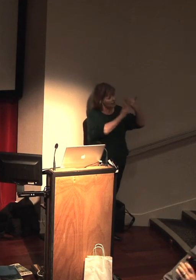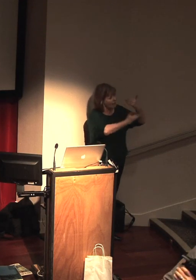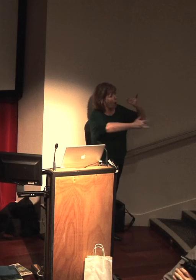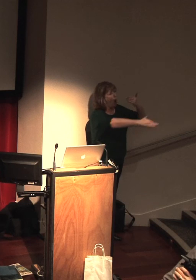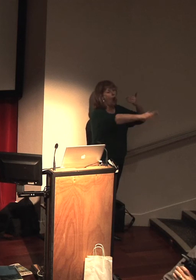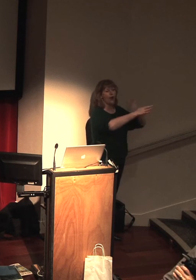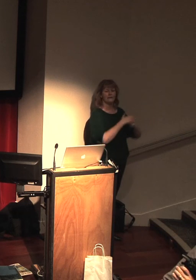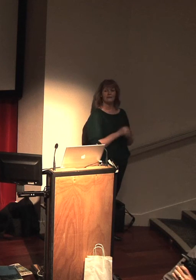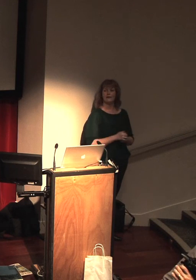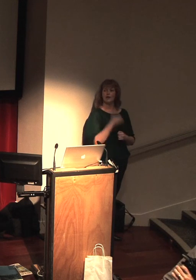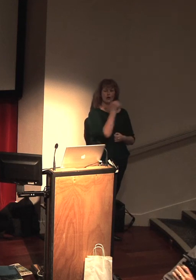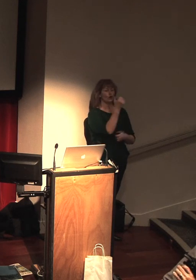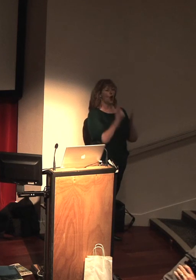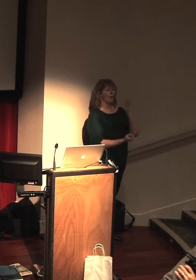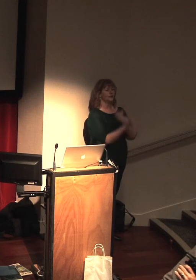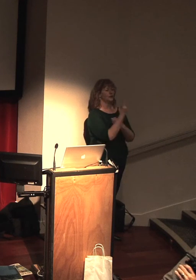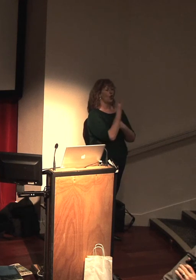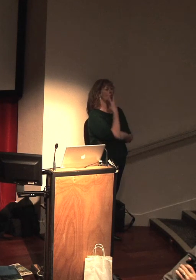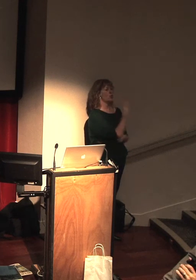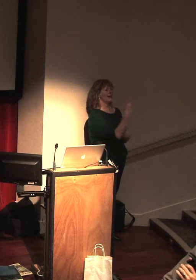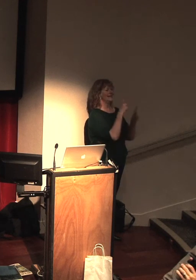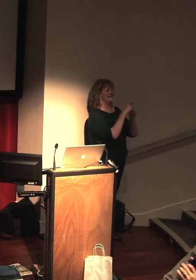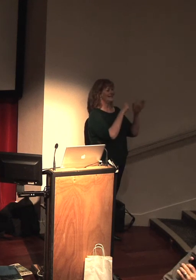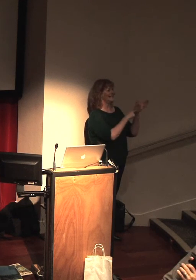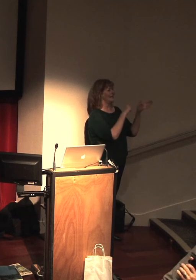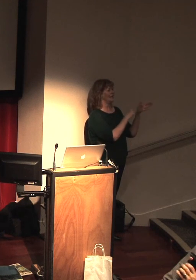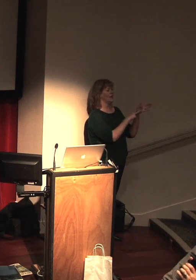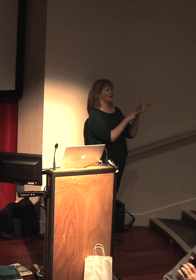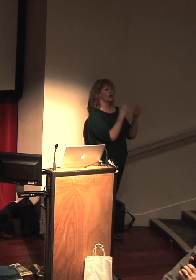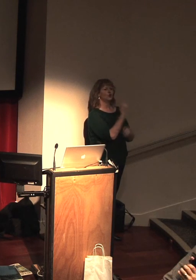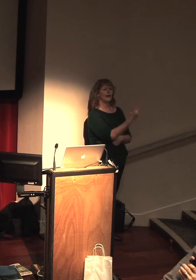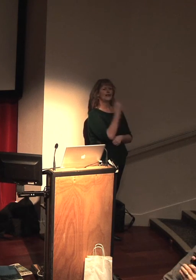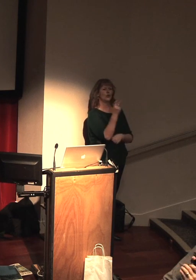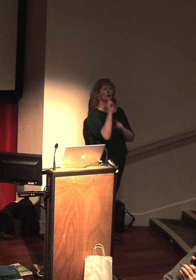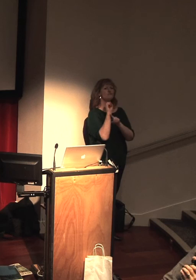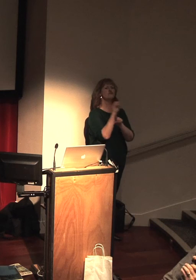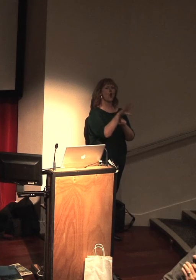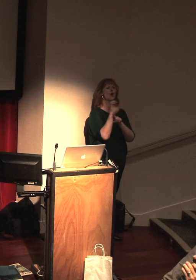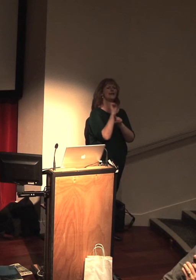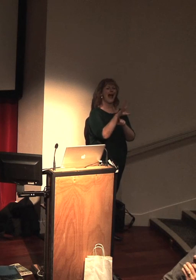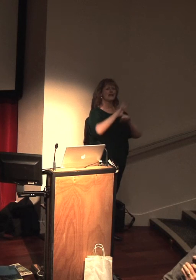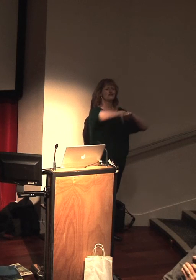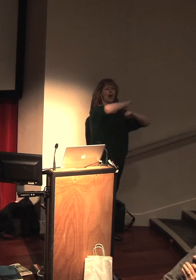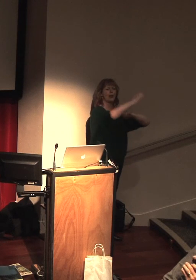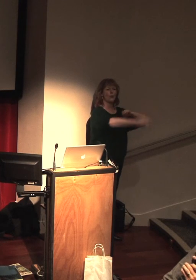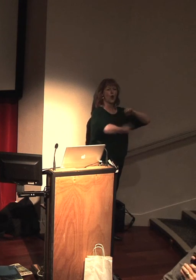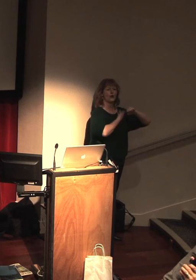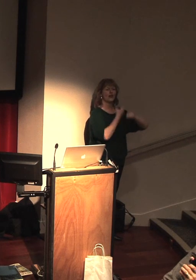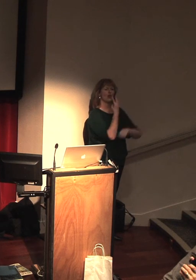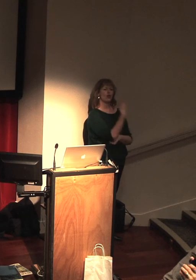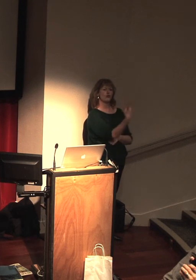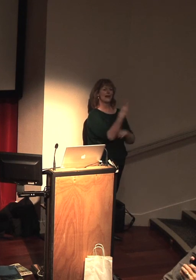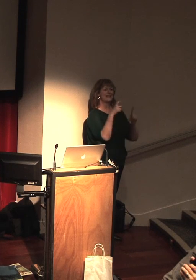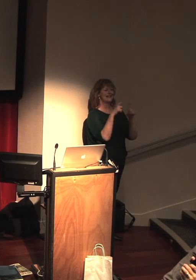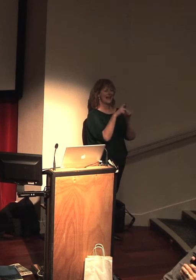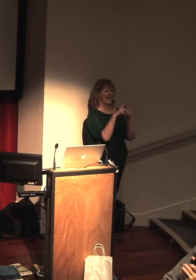the advent of 3D television. There's now 22 broadcasters around the world who are broadcasting in 3D. Now that's created a huge opportunity because